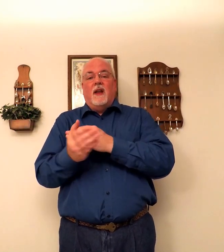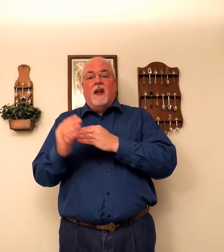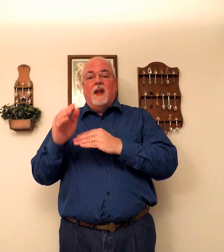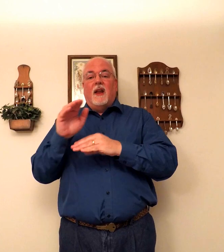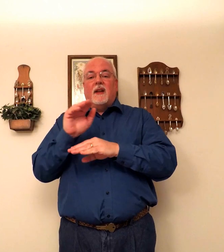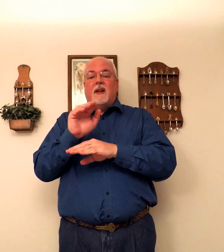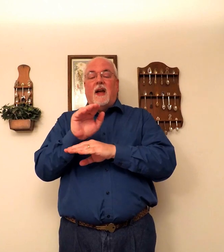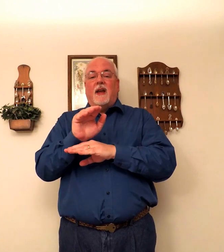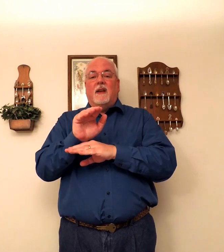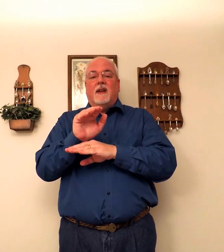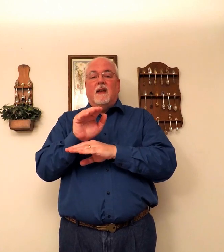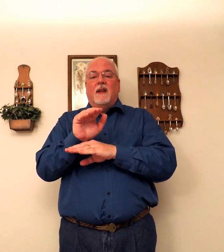Night.